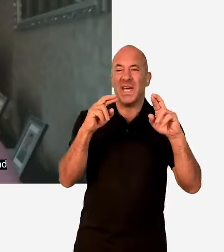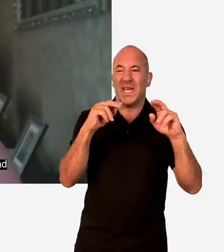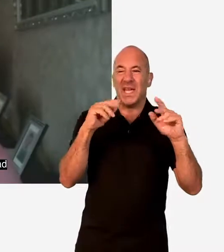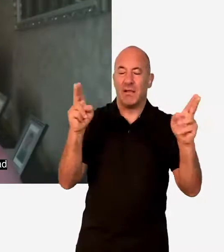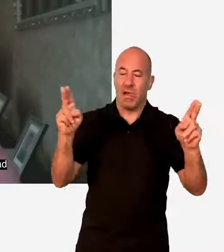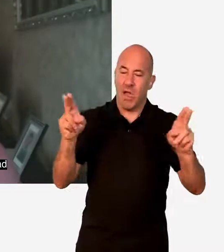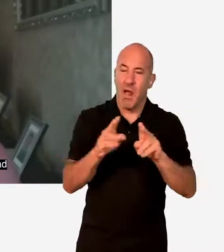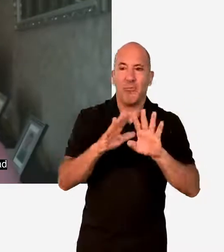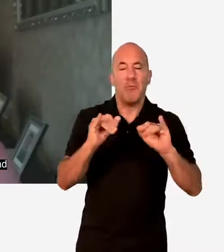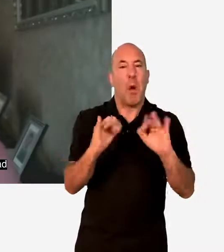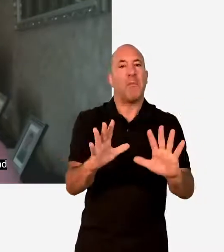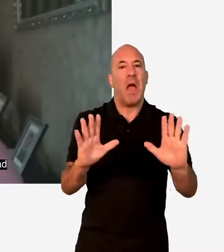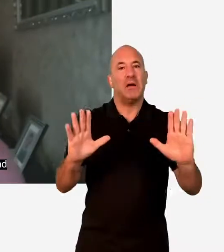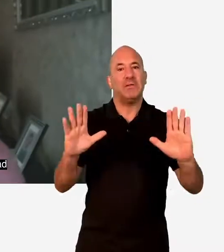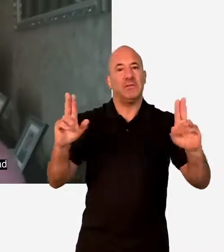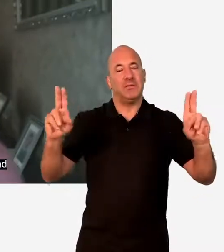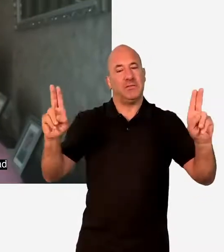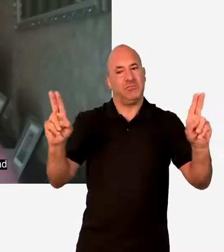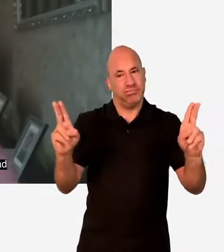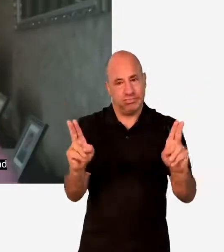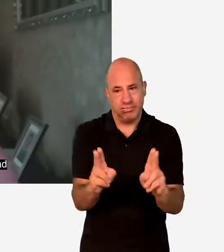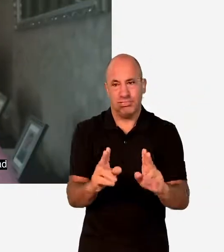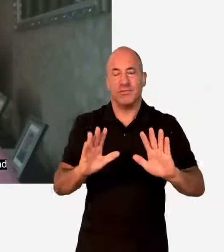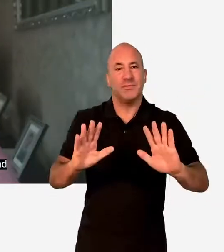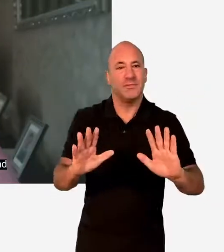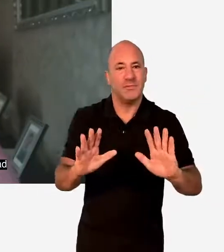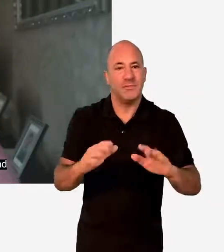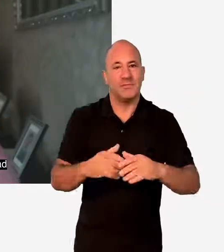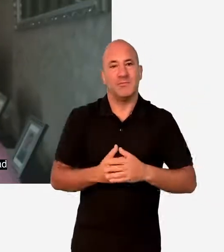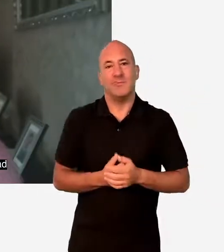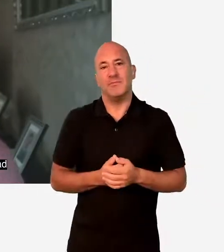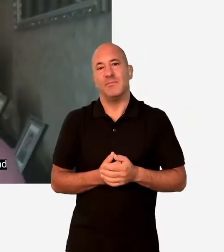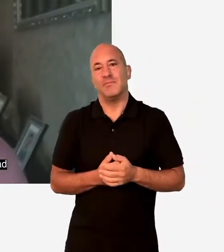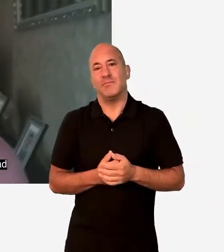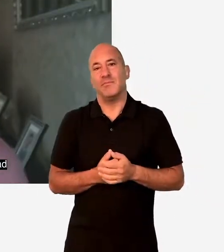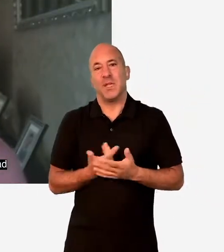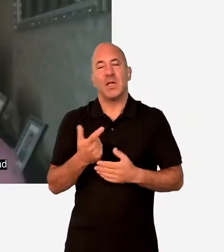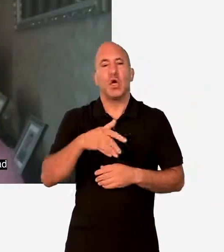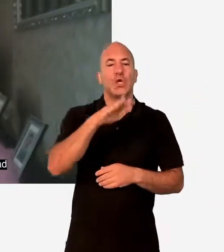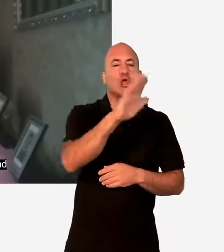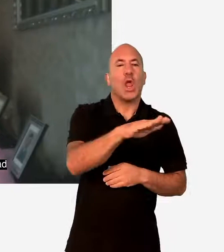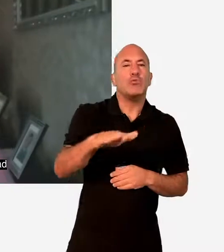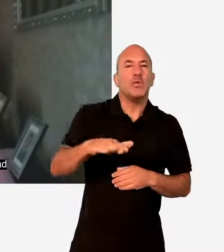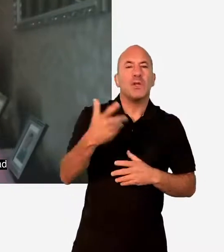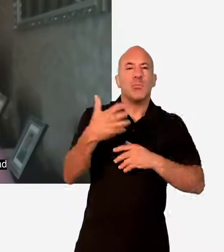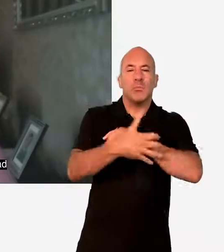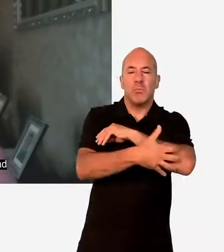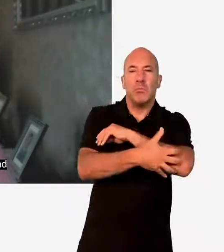And the world could happily not be as bad.